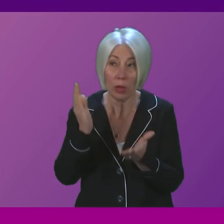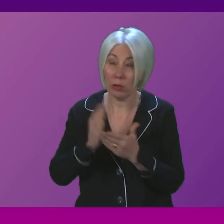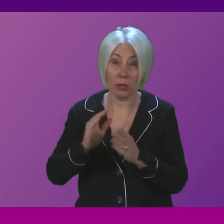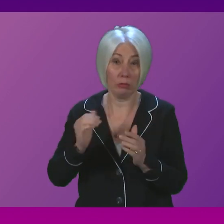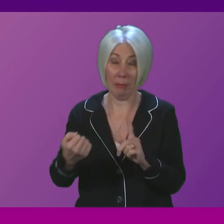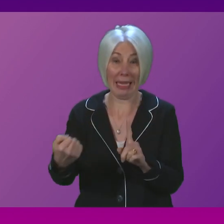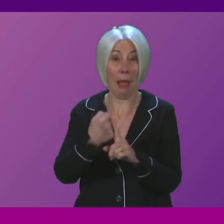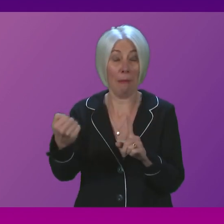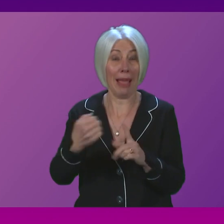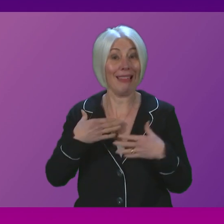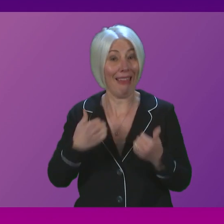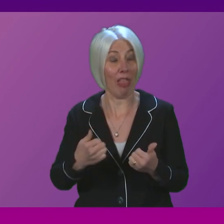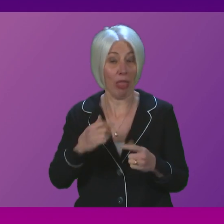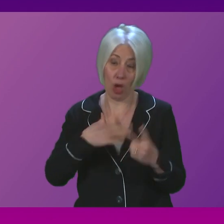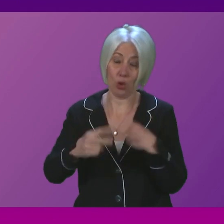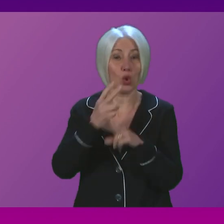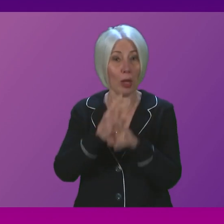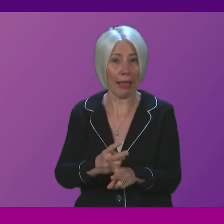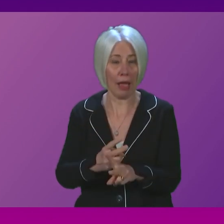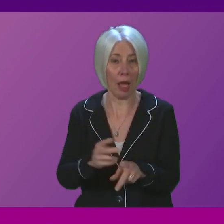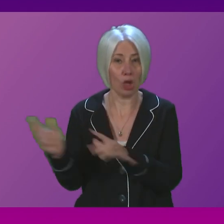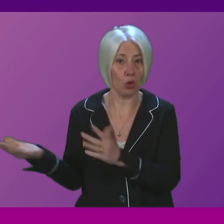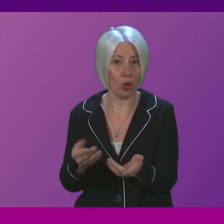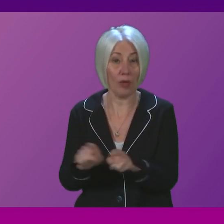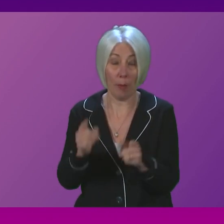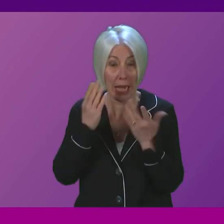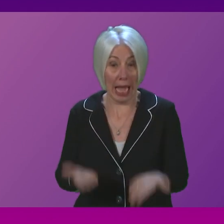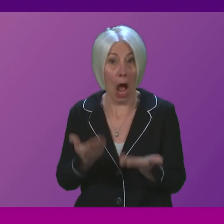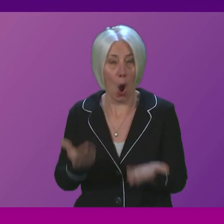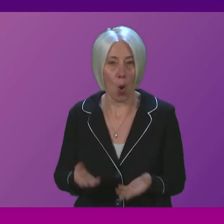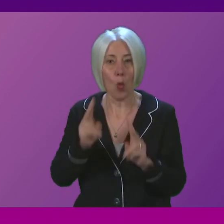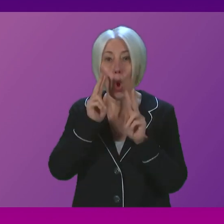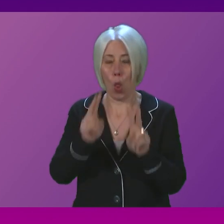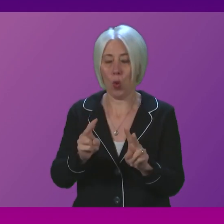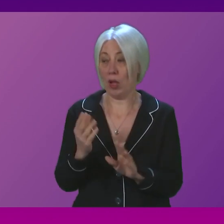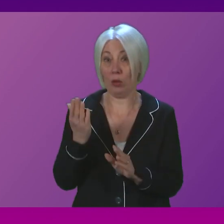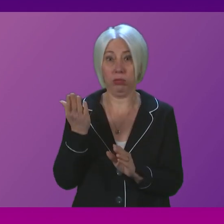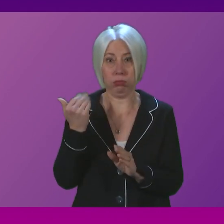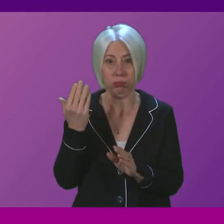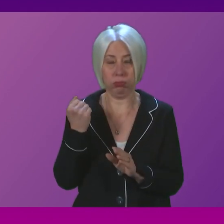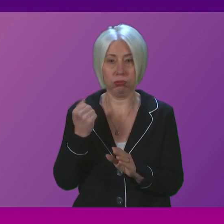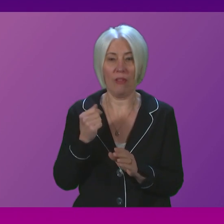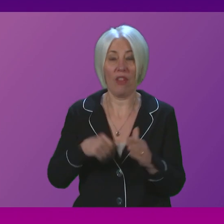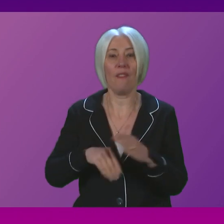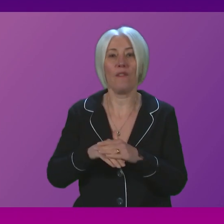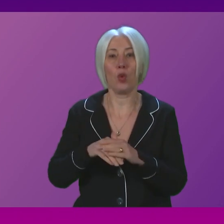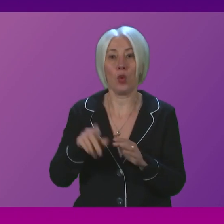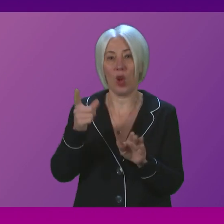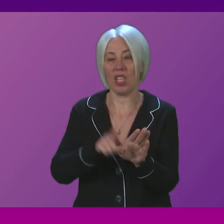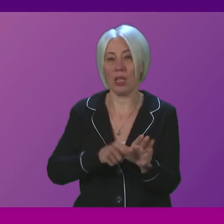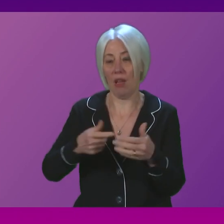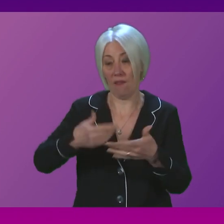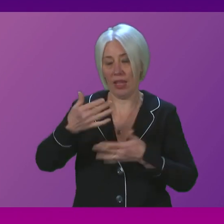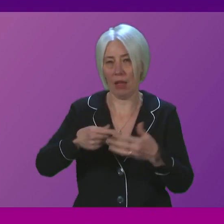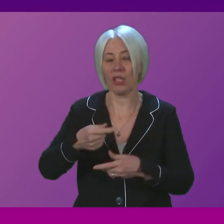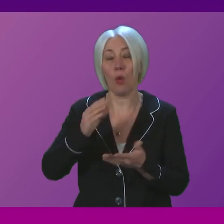and social care services. But if we look at the situation now in relation to the most recent year that we have a full year's figures for, we've